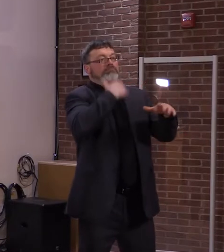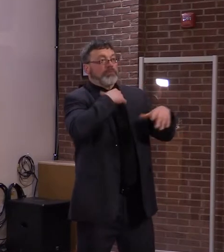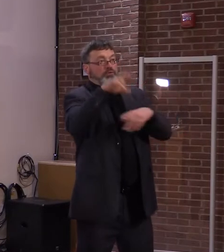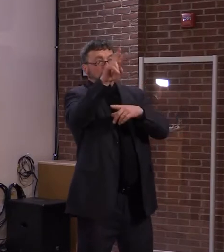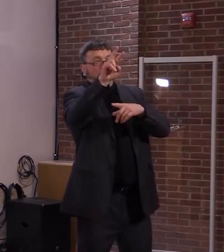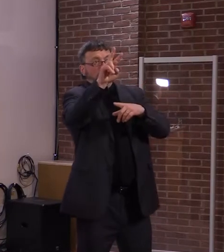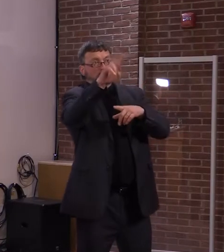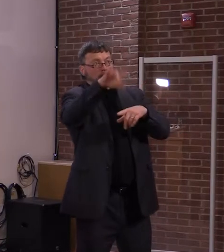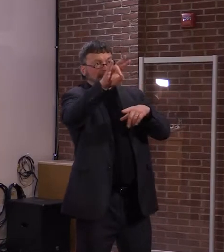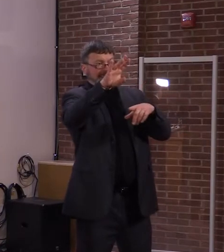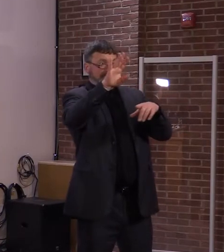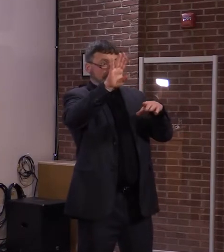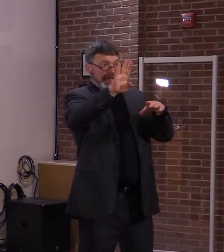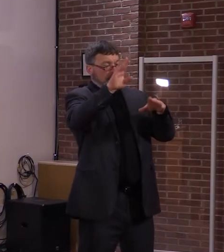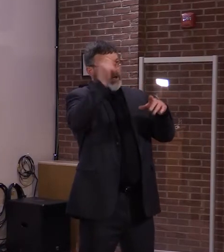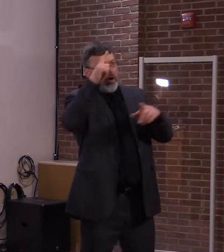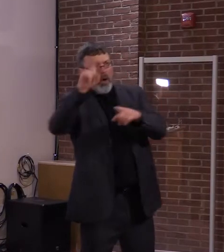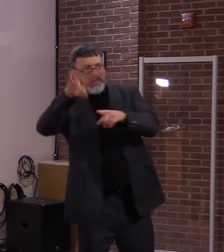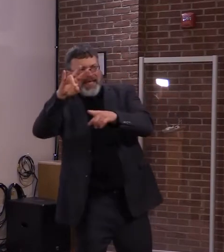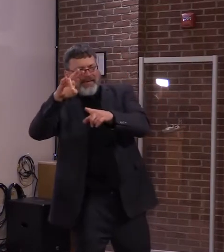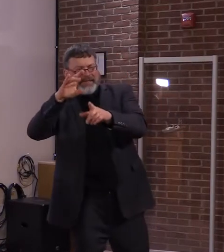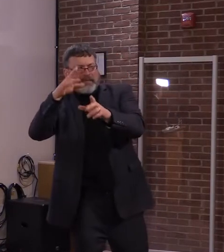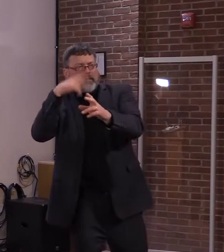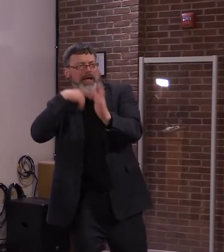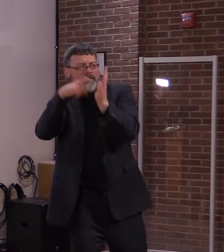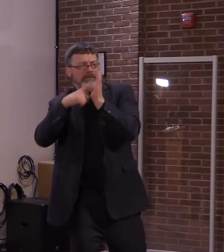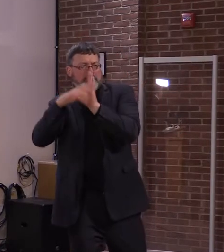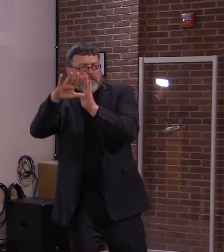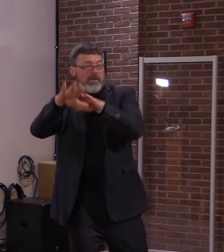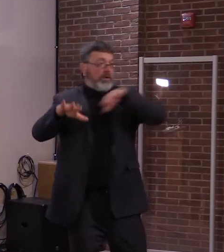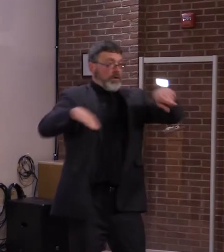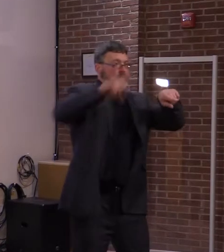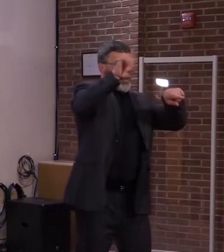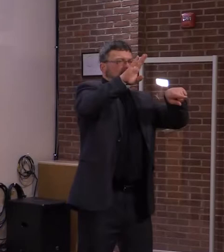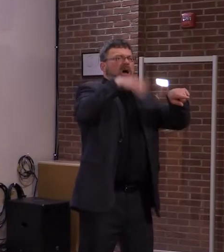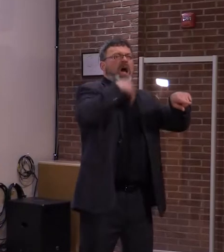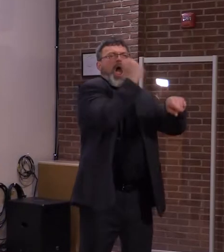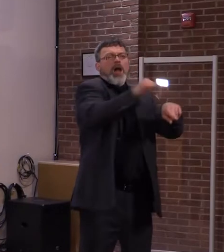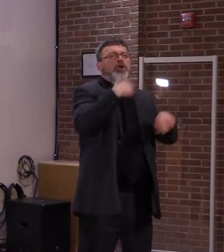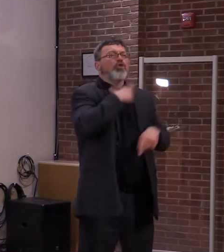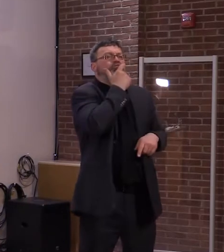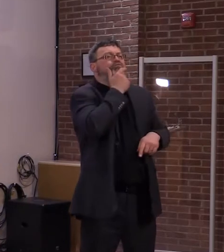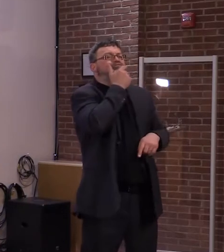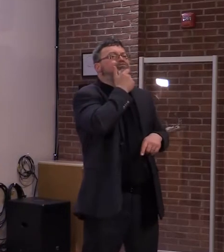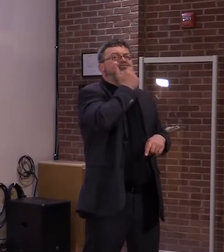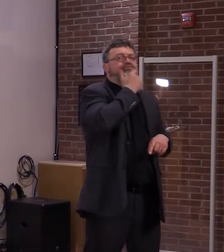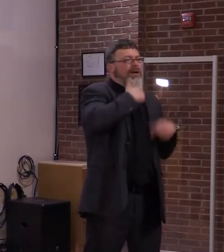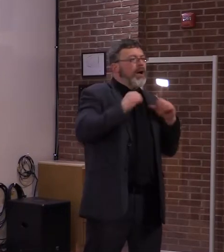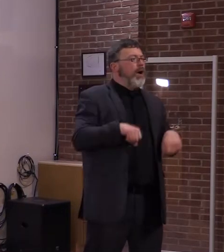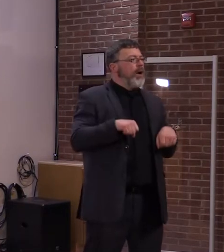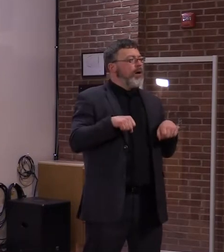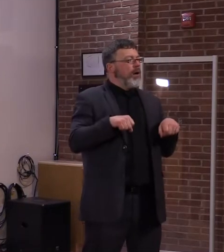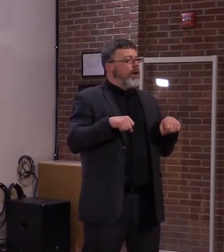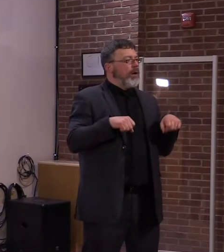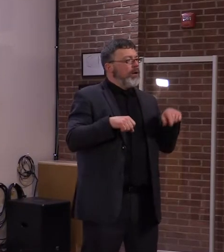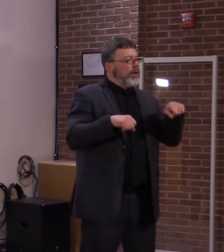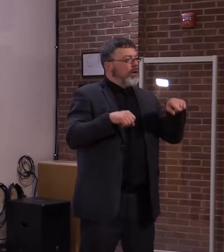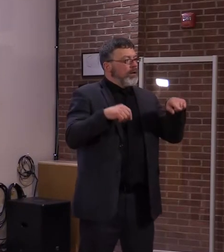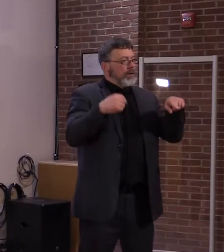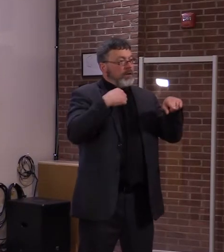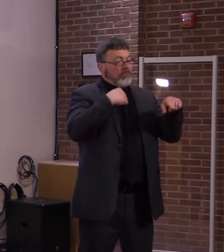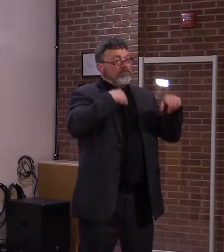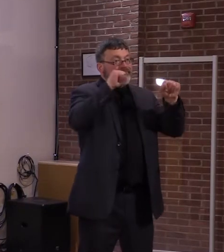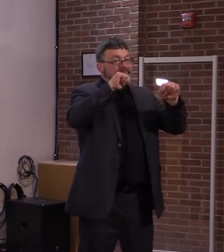$250 million for housing. That's important. If we want to bring more people in, affordable